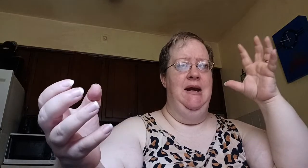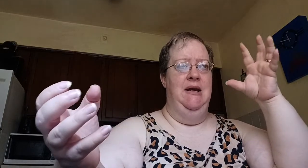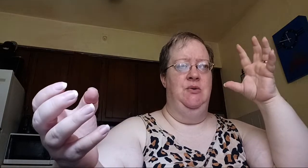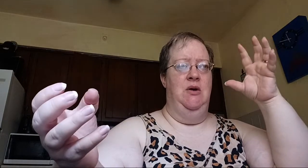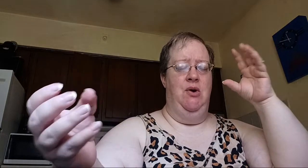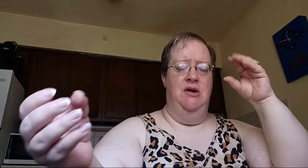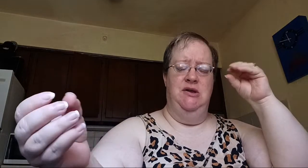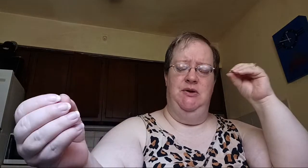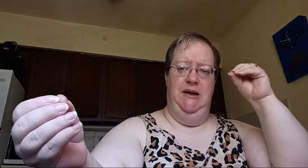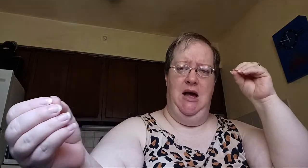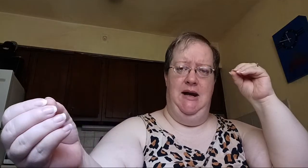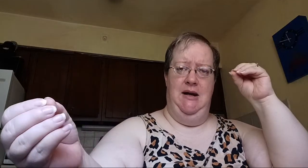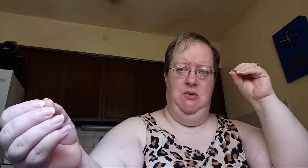Israel, but also between God and Moses.